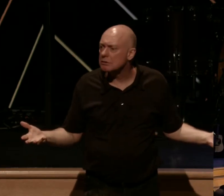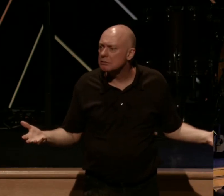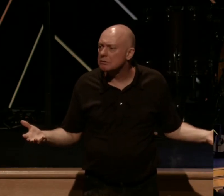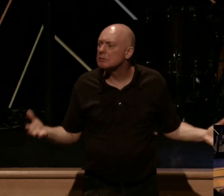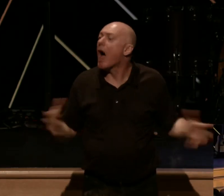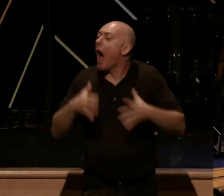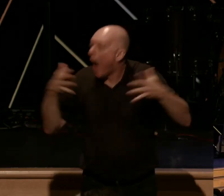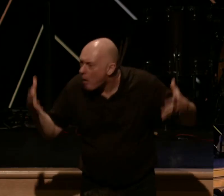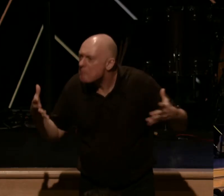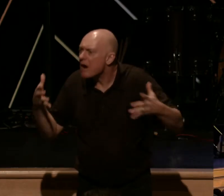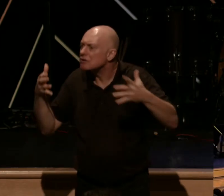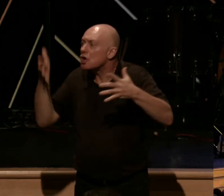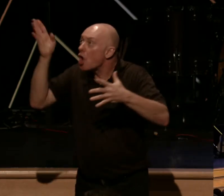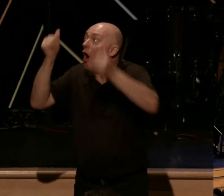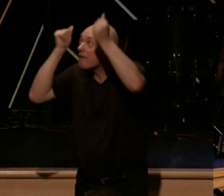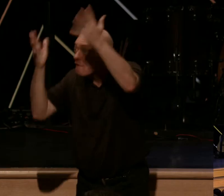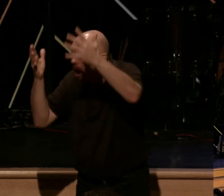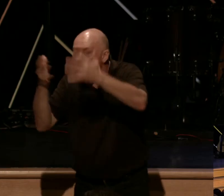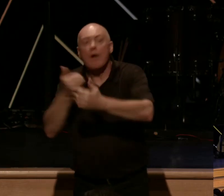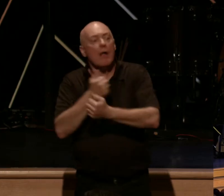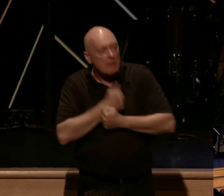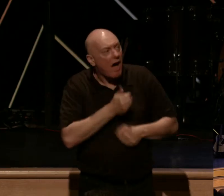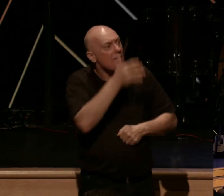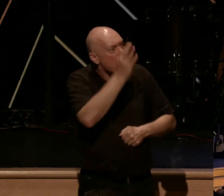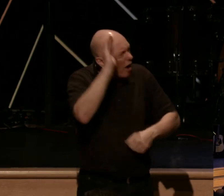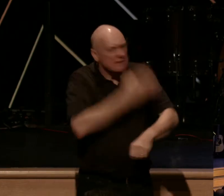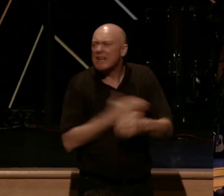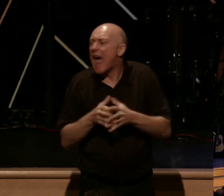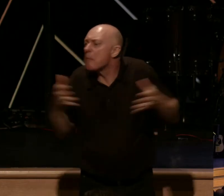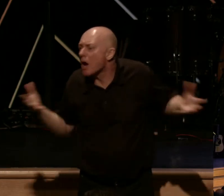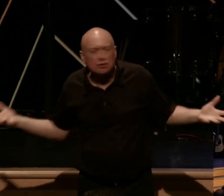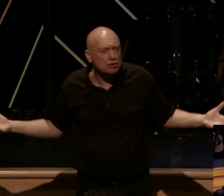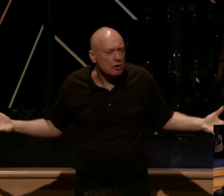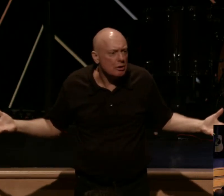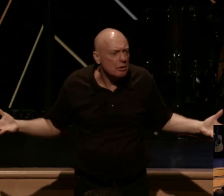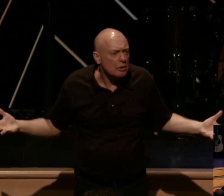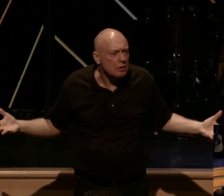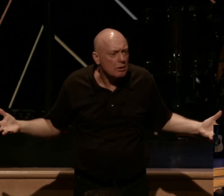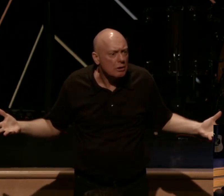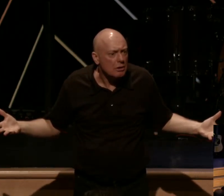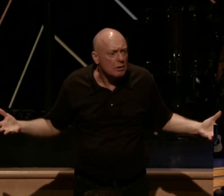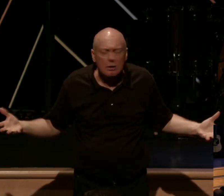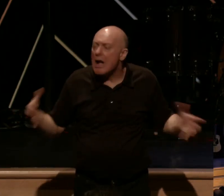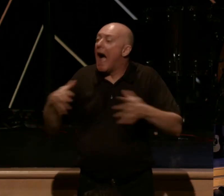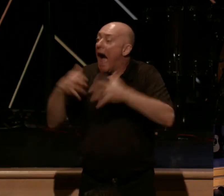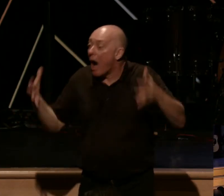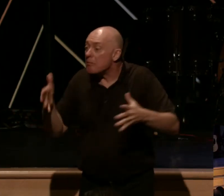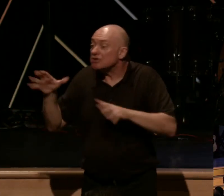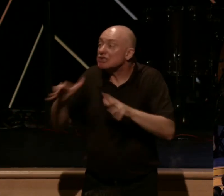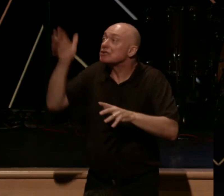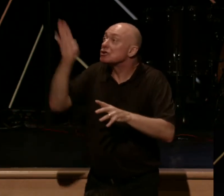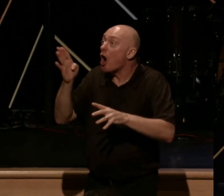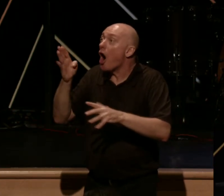How much does God the Father love God the Son? How much does God love God?